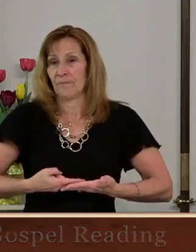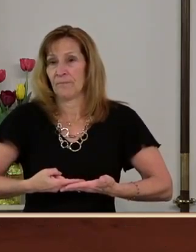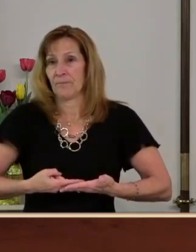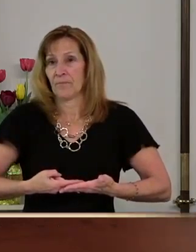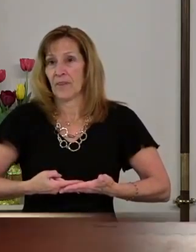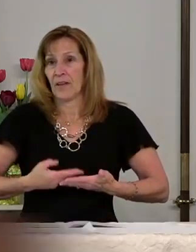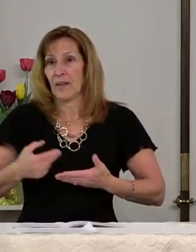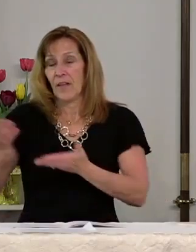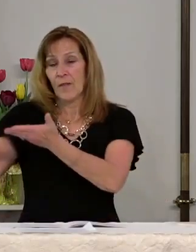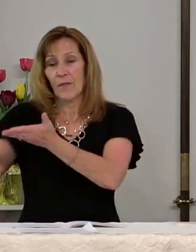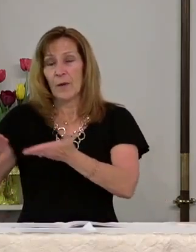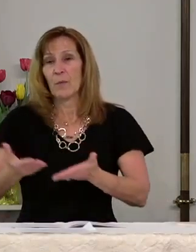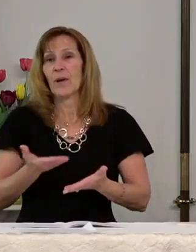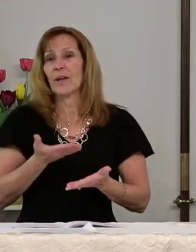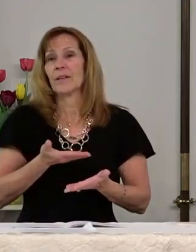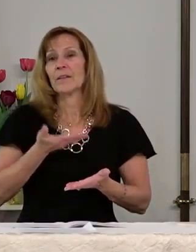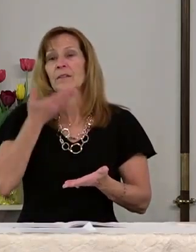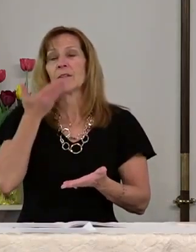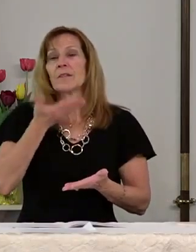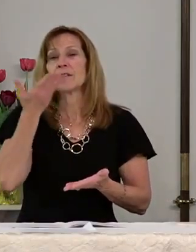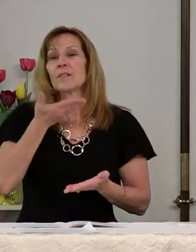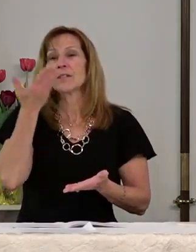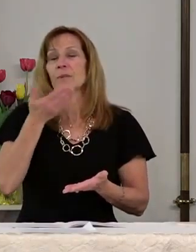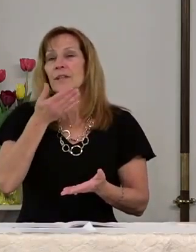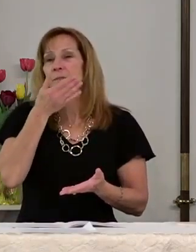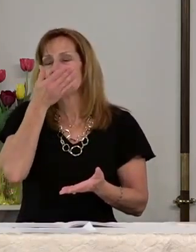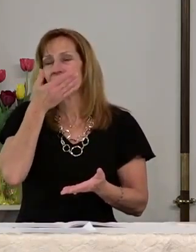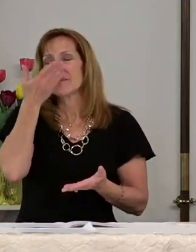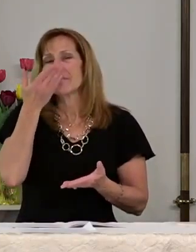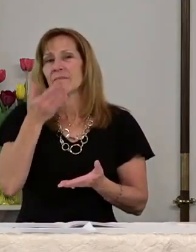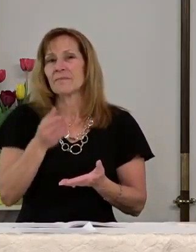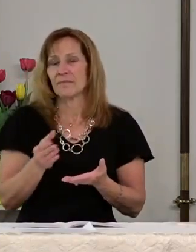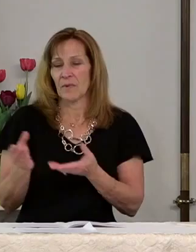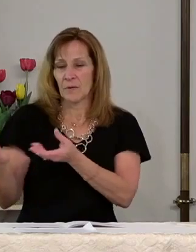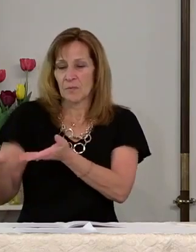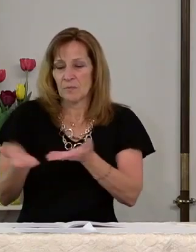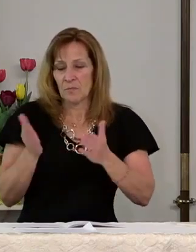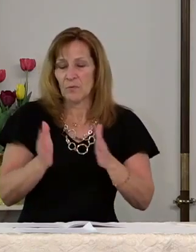They brought the sweet-smelling spices they had prepared.